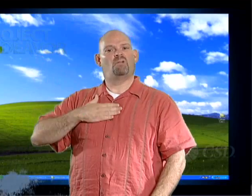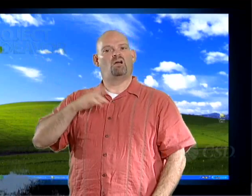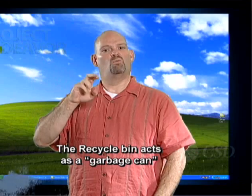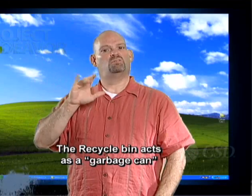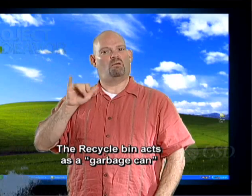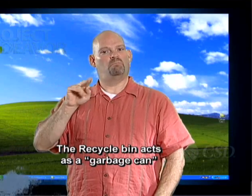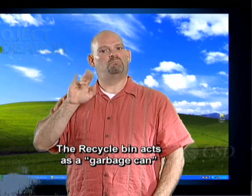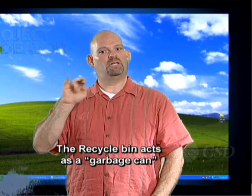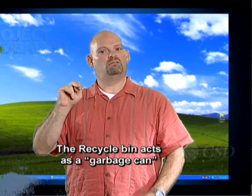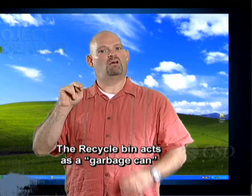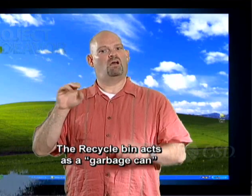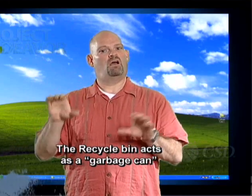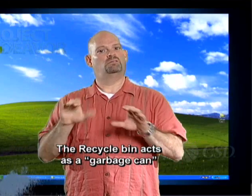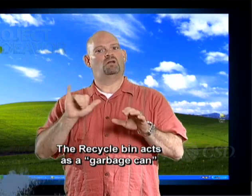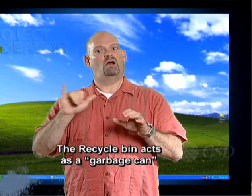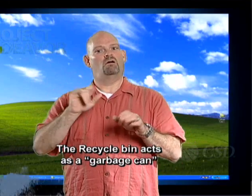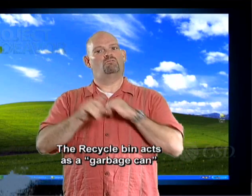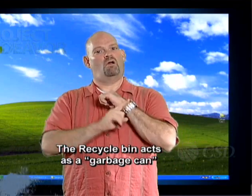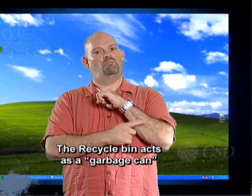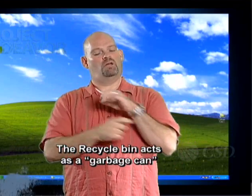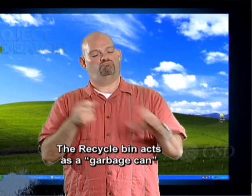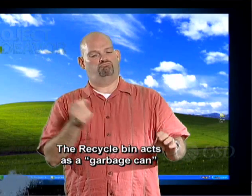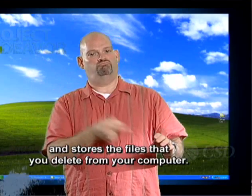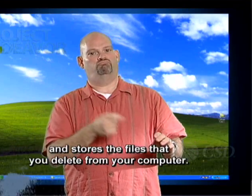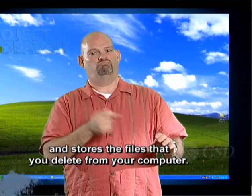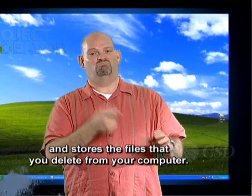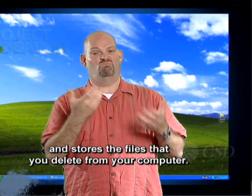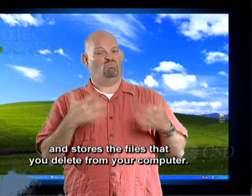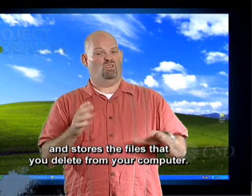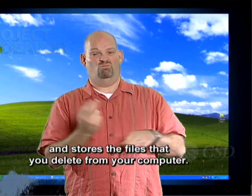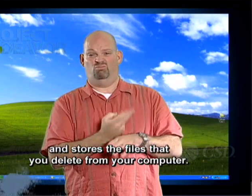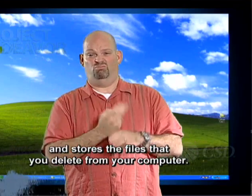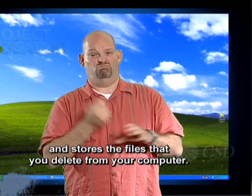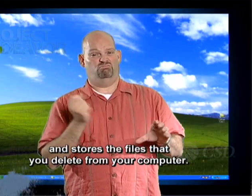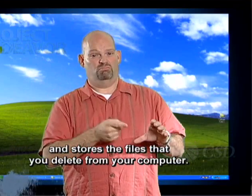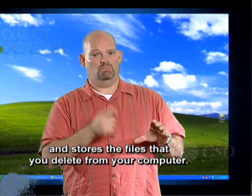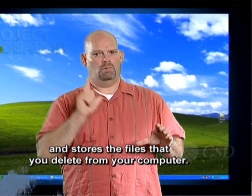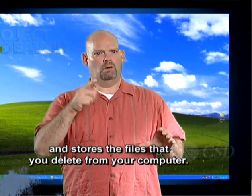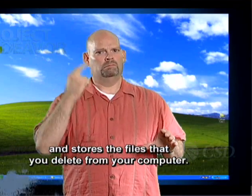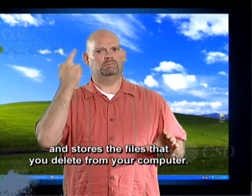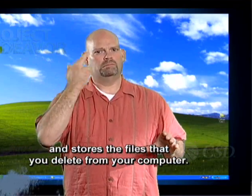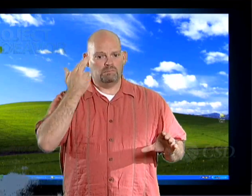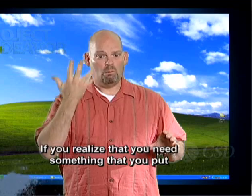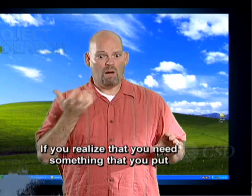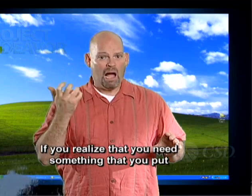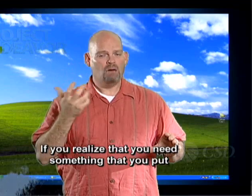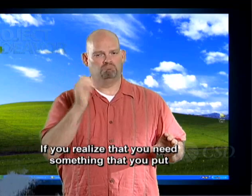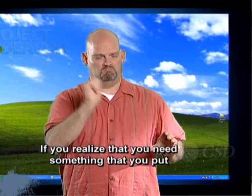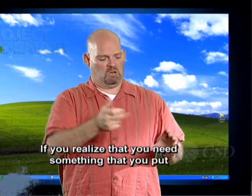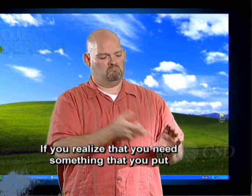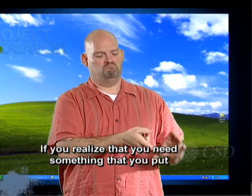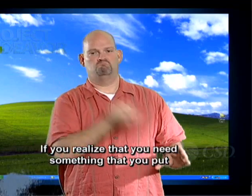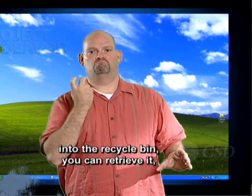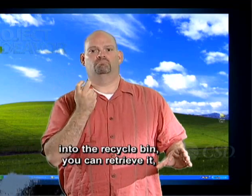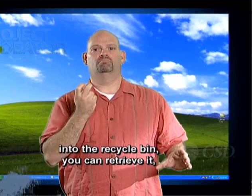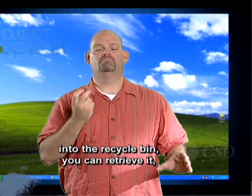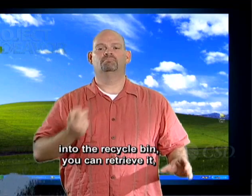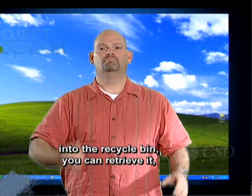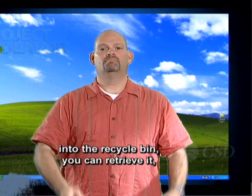The Recycle Bin acts as a garbage can and stores the files that you delete from your computer. If you realize that you need something you put into